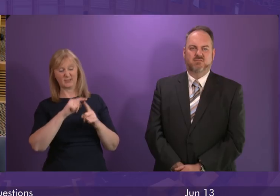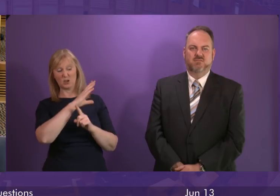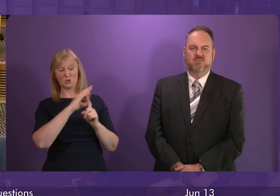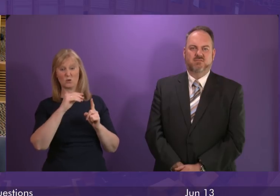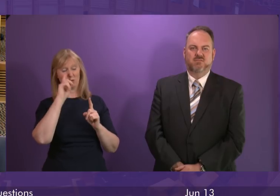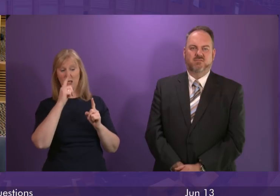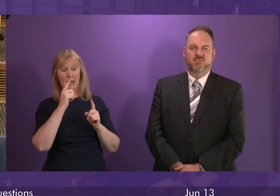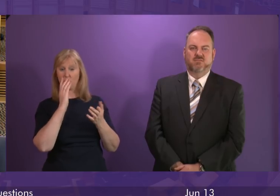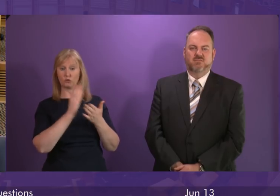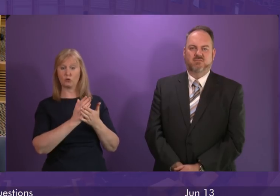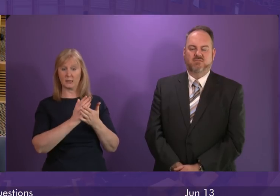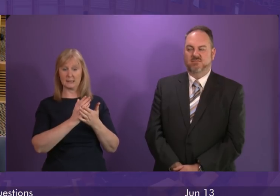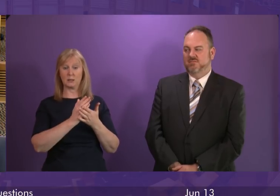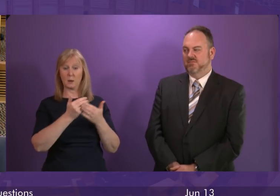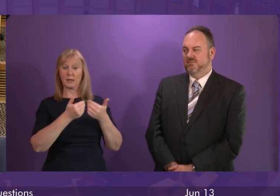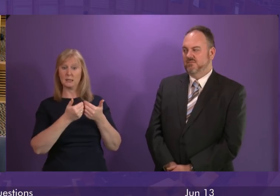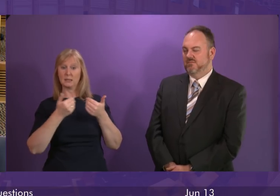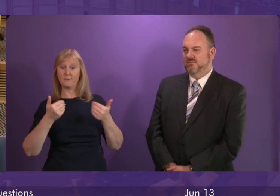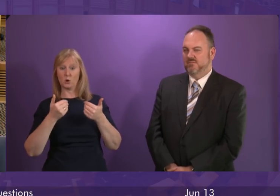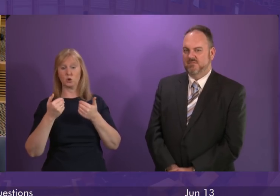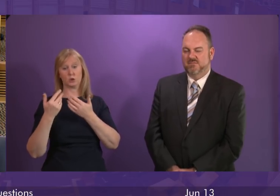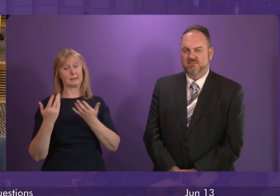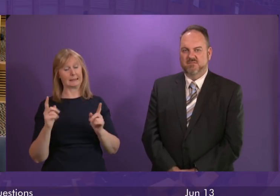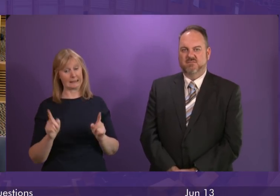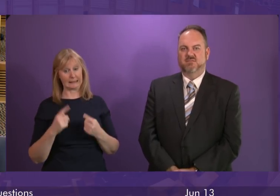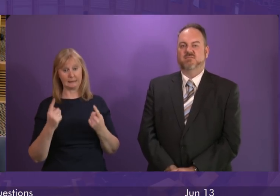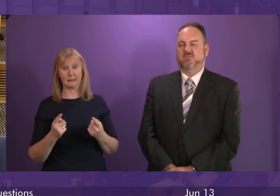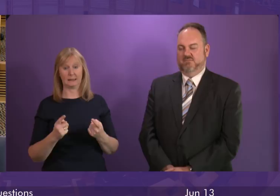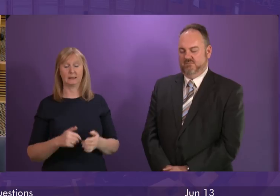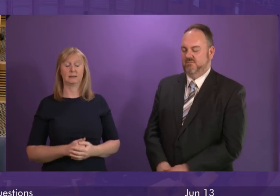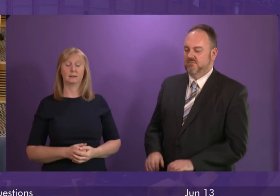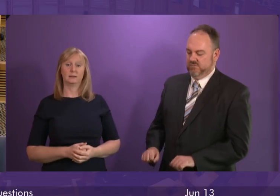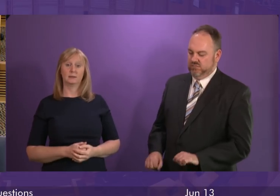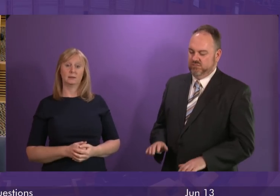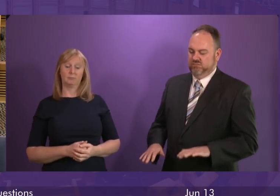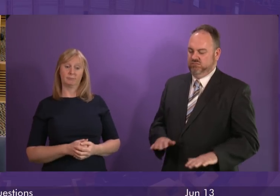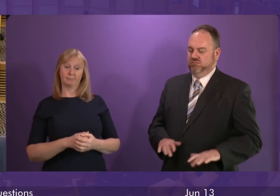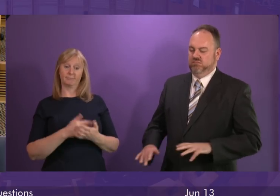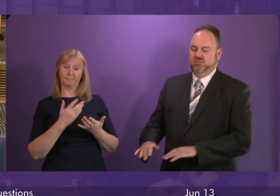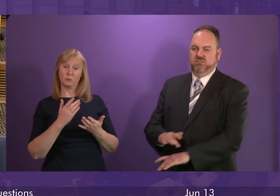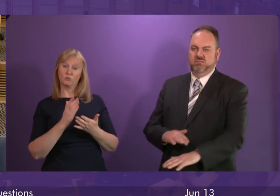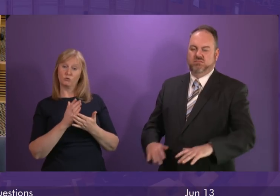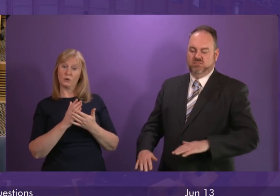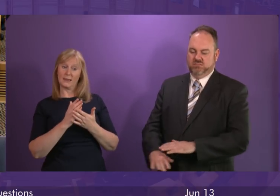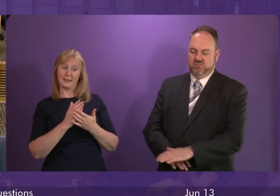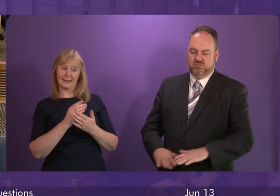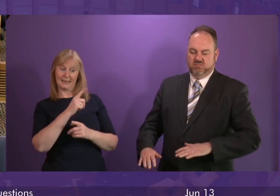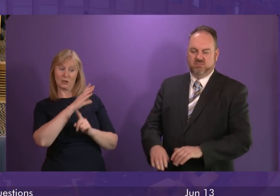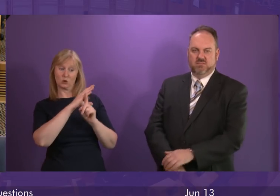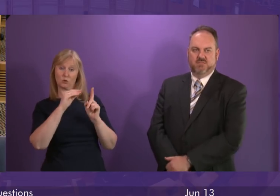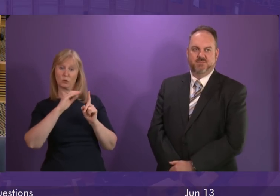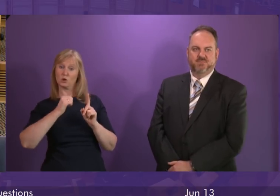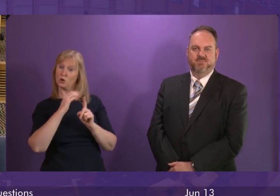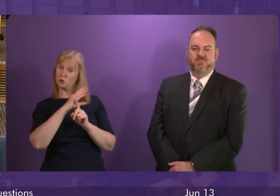with devolution. The second thing is perhaps more interesting the Tories the Scottish